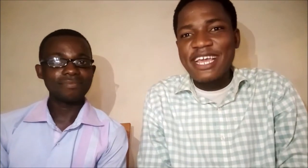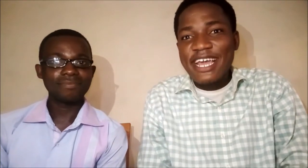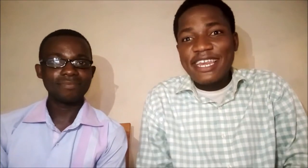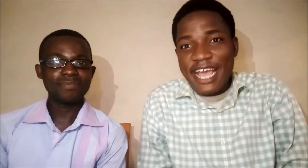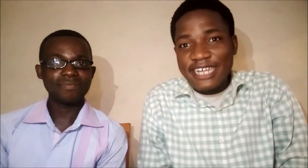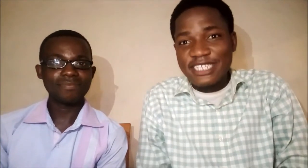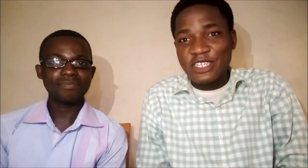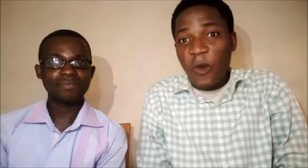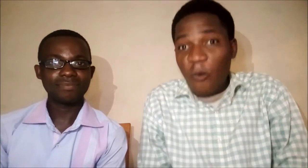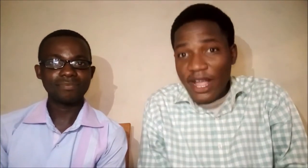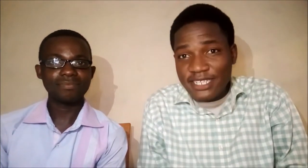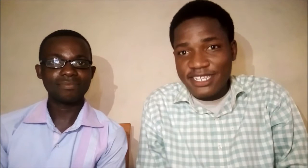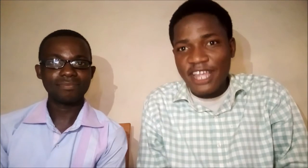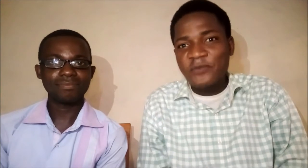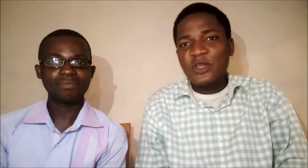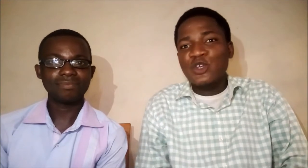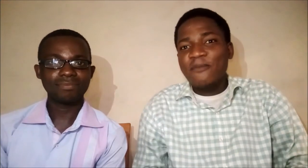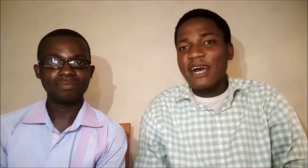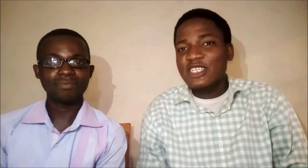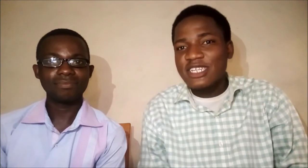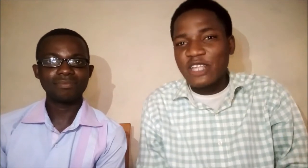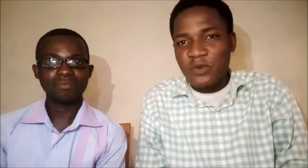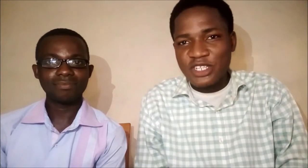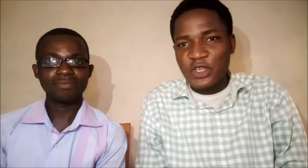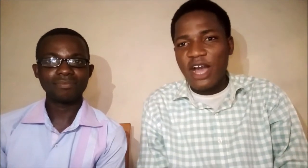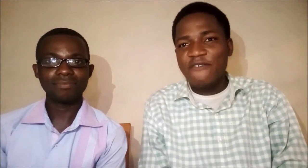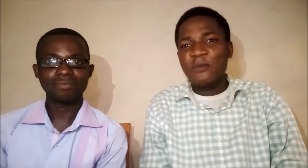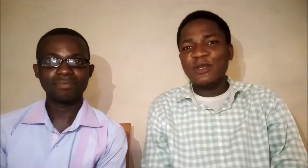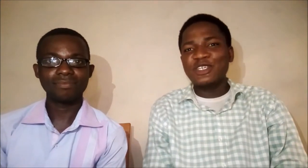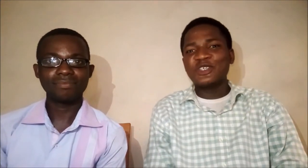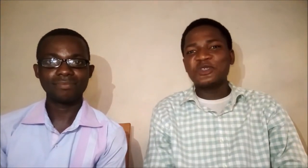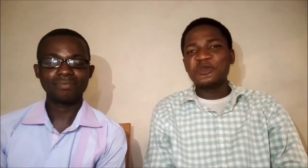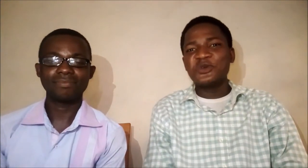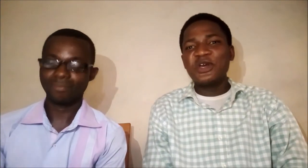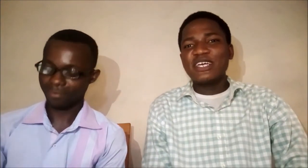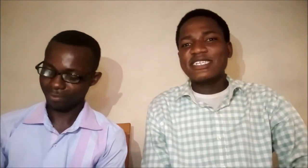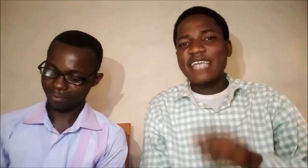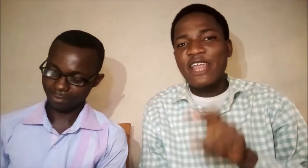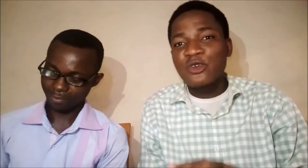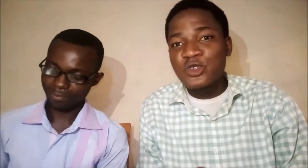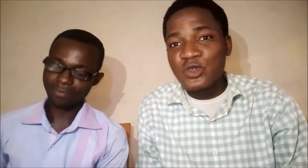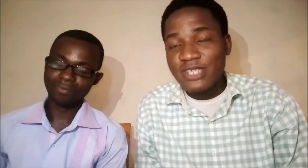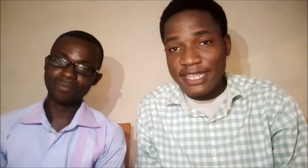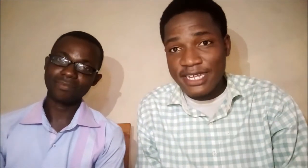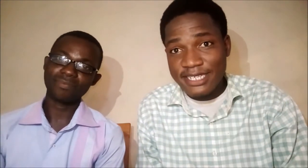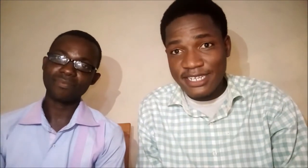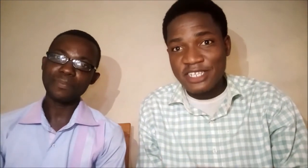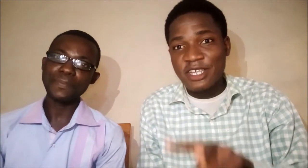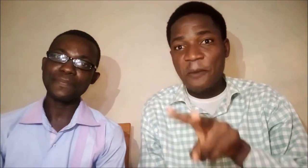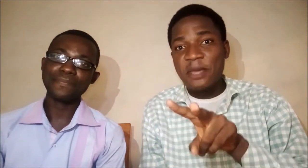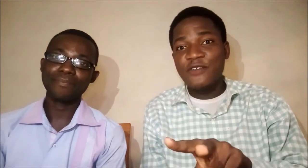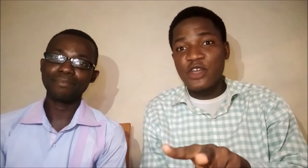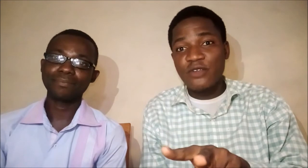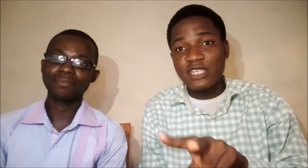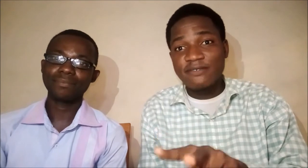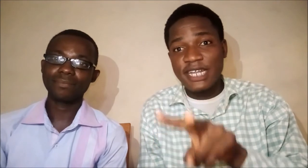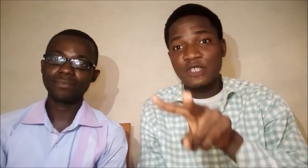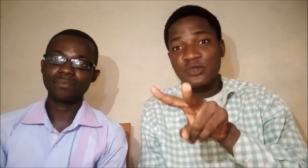next Wednesday. So from now to next Wednesday, you have the opportunity to sign those two sentences. Make a video of yourself, sign the two